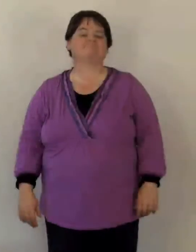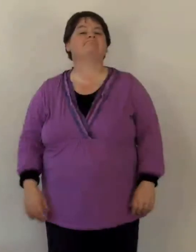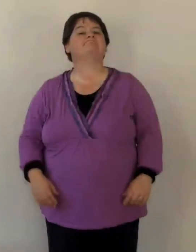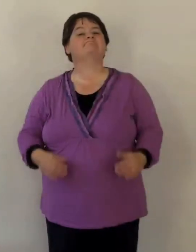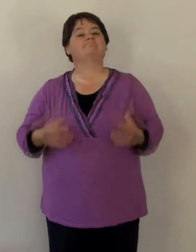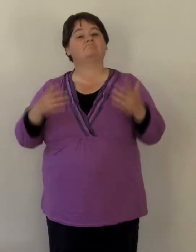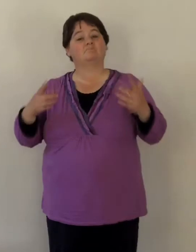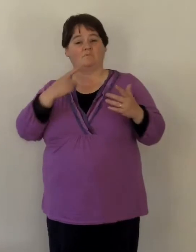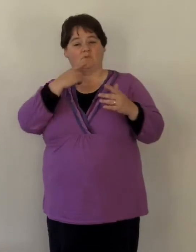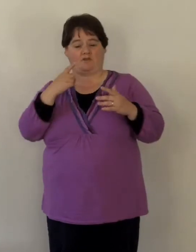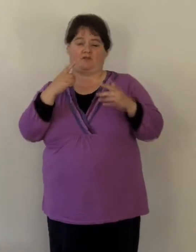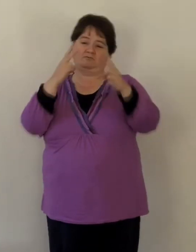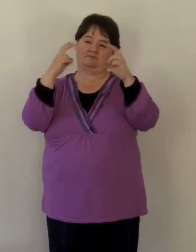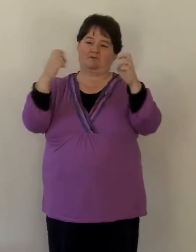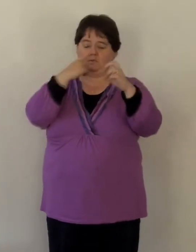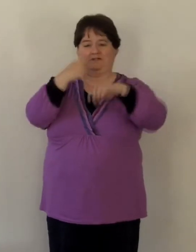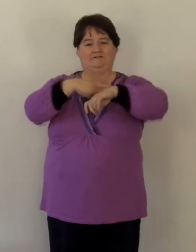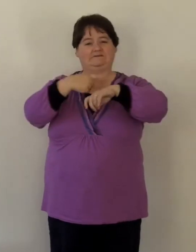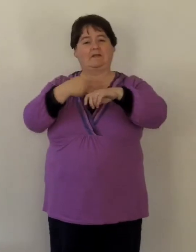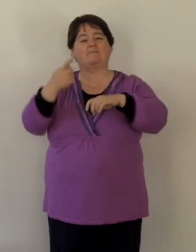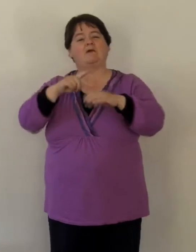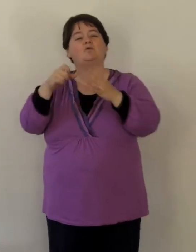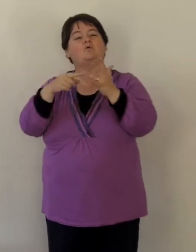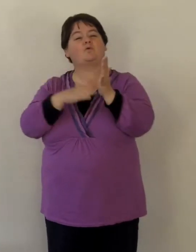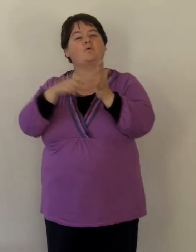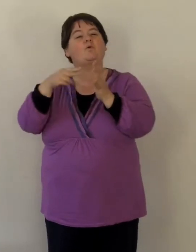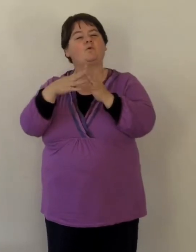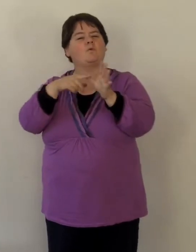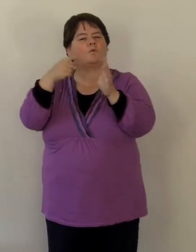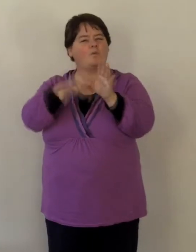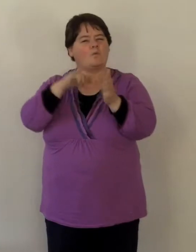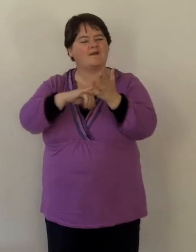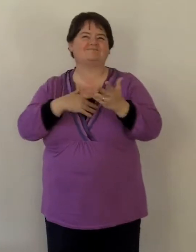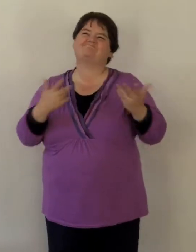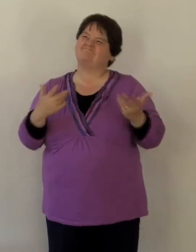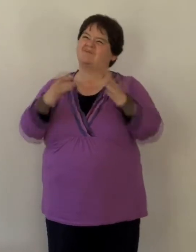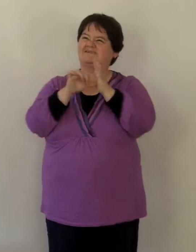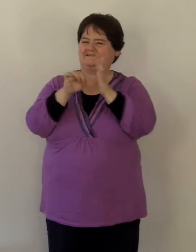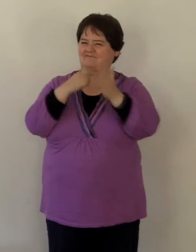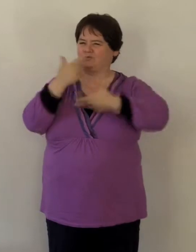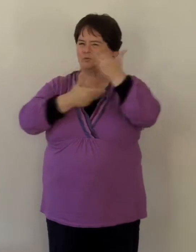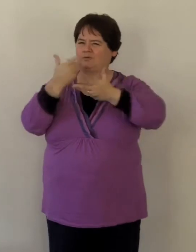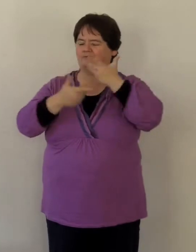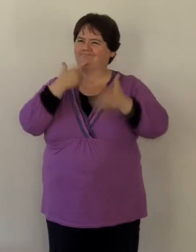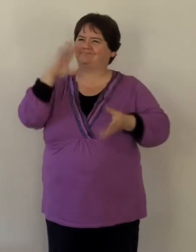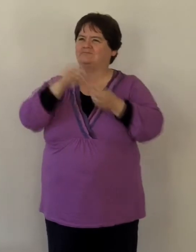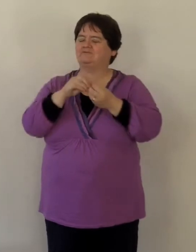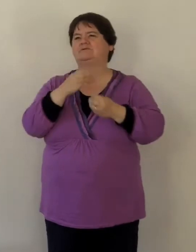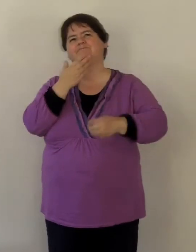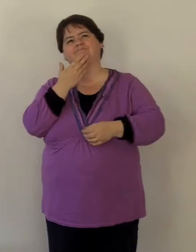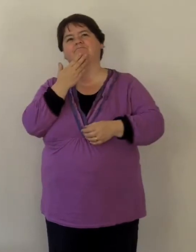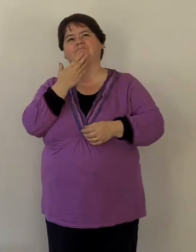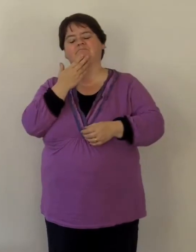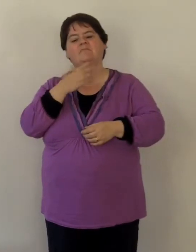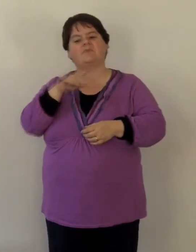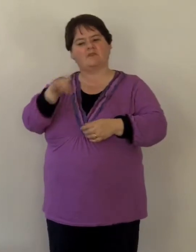Time in the Conways is quite an elusive piece to wrap up in a little plot line, but it's one of